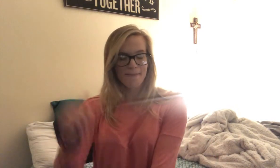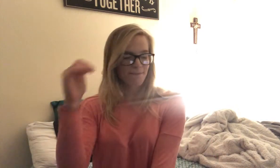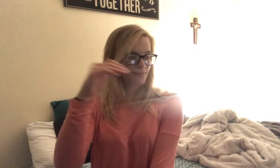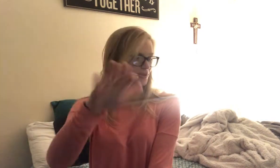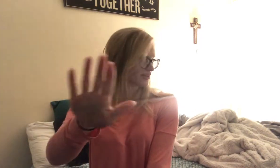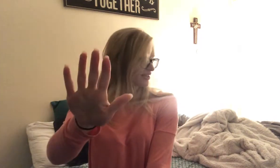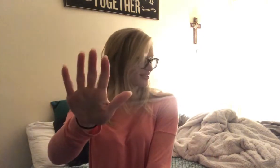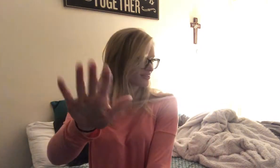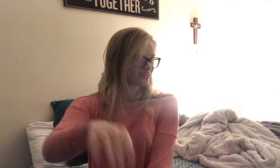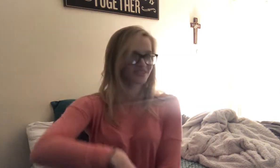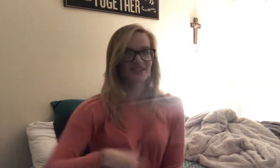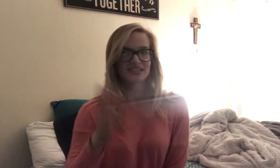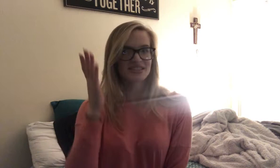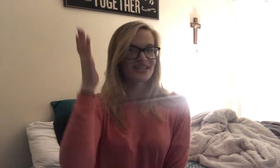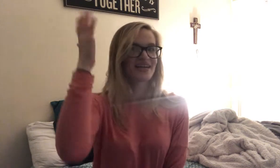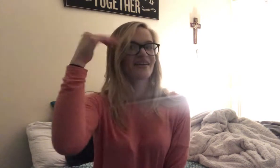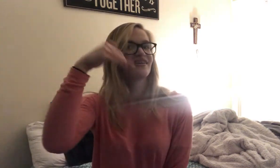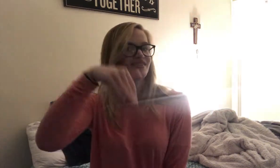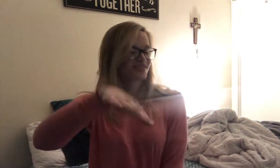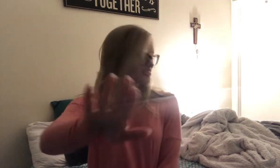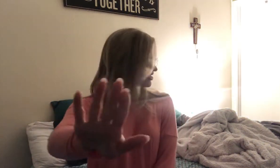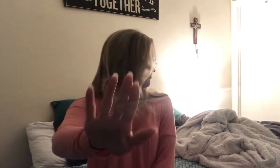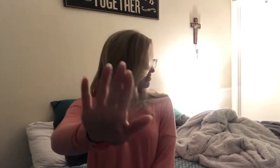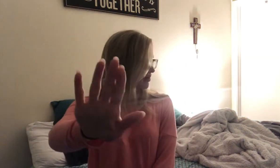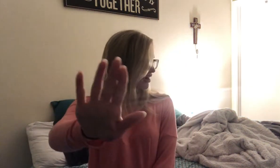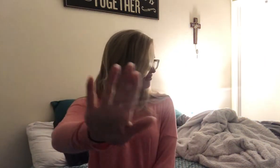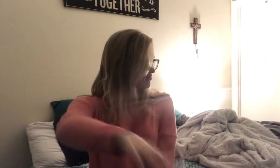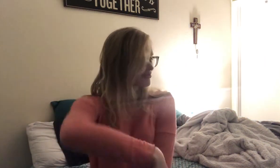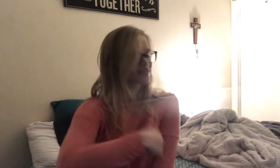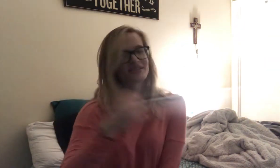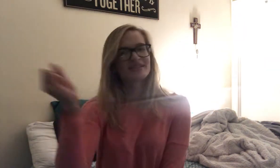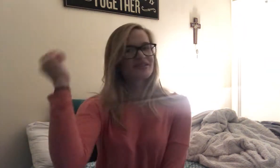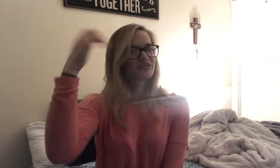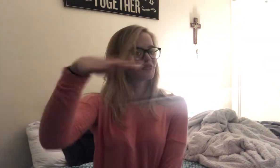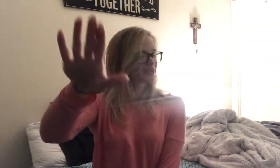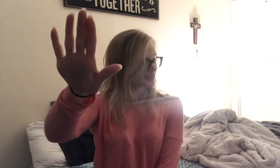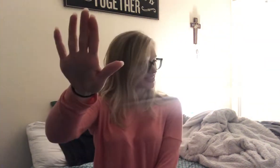Please. So I just like. Shove them off. Please.